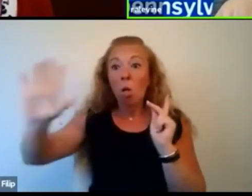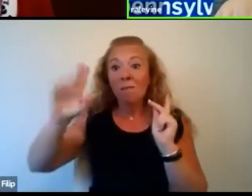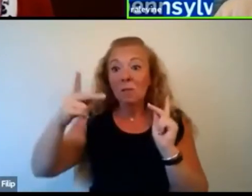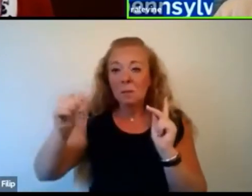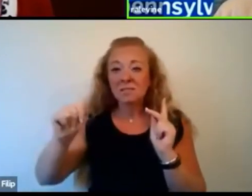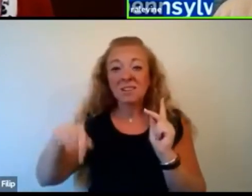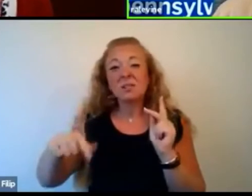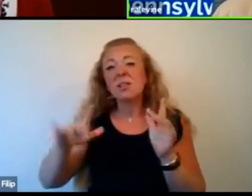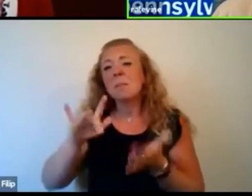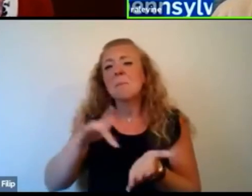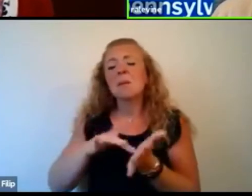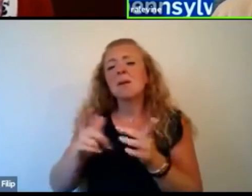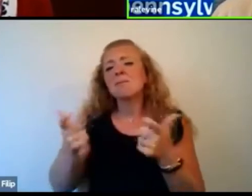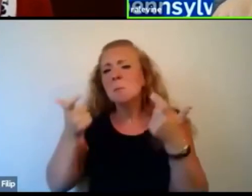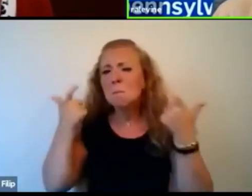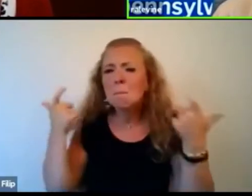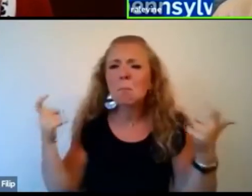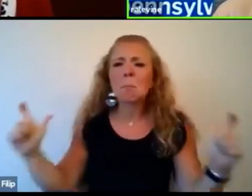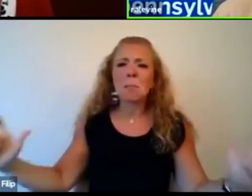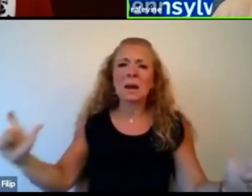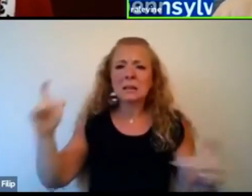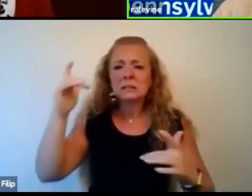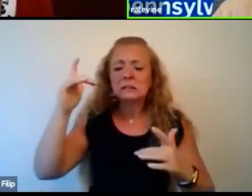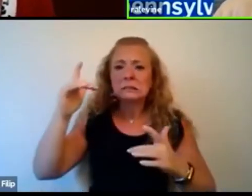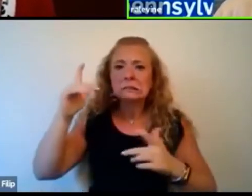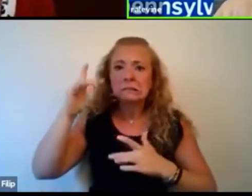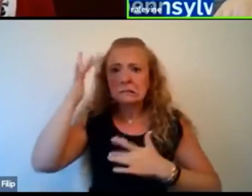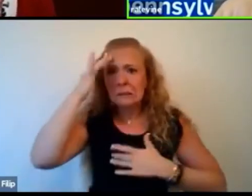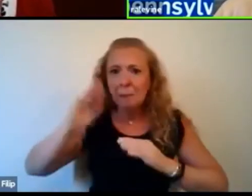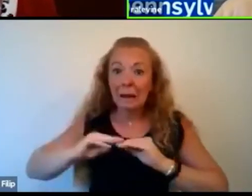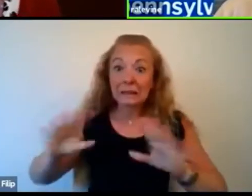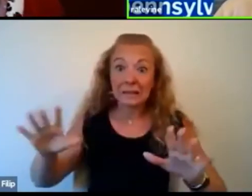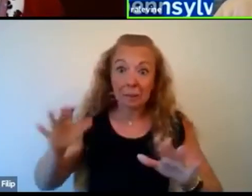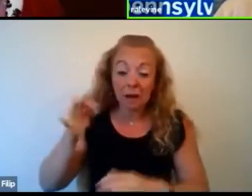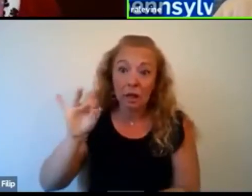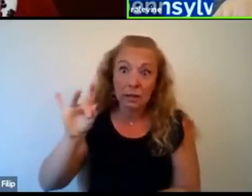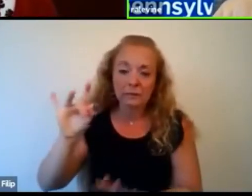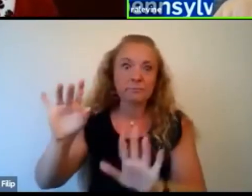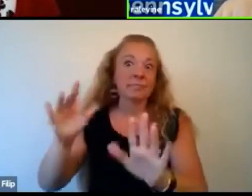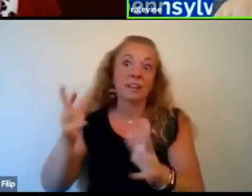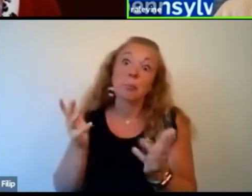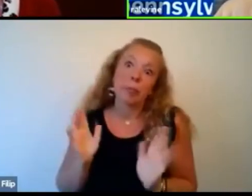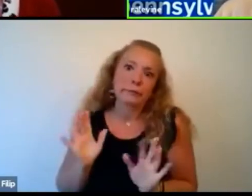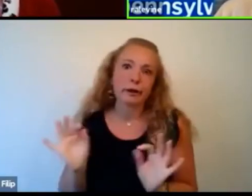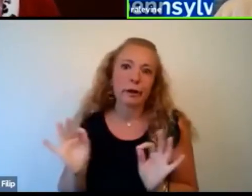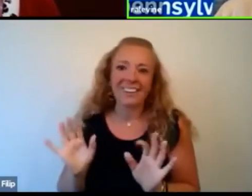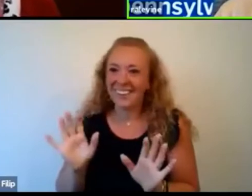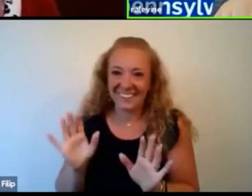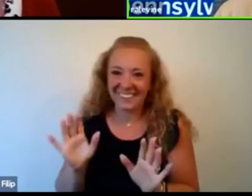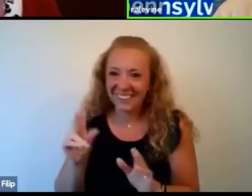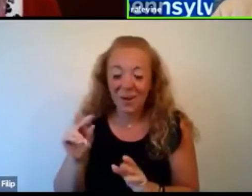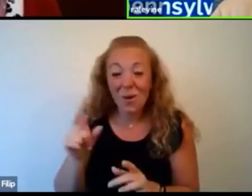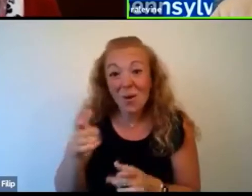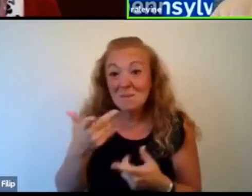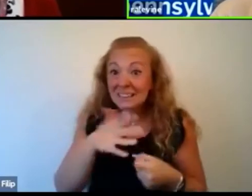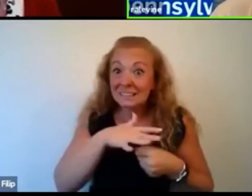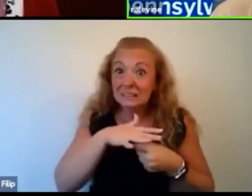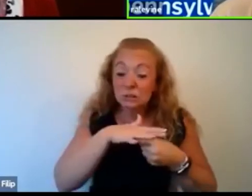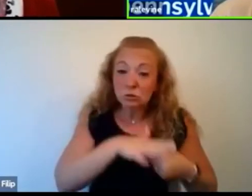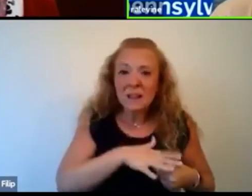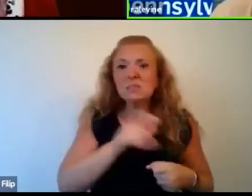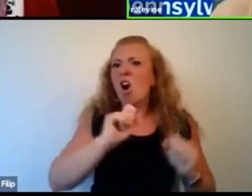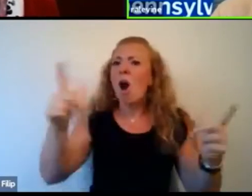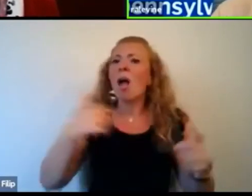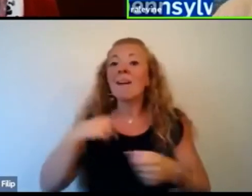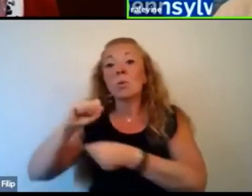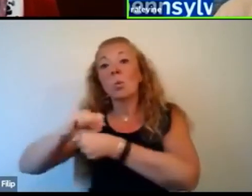global pandemic since 1918. So that's all. But everybody has work stress or school stress or